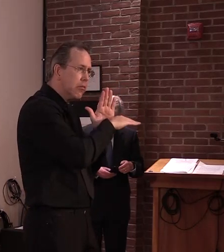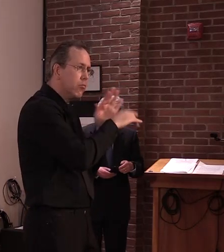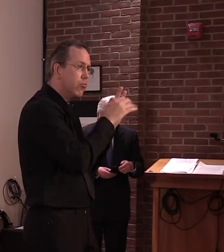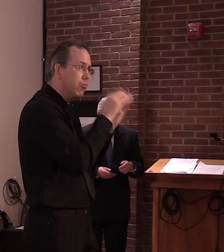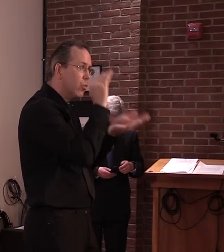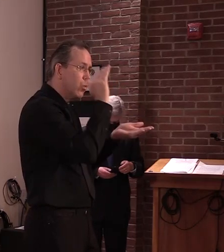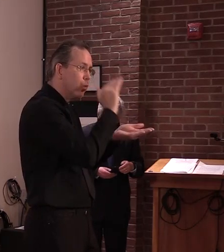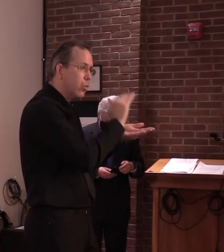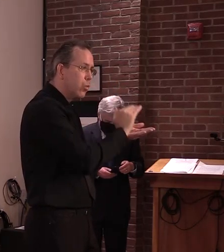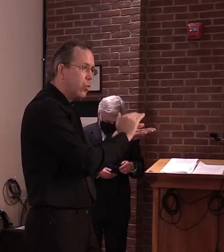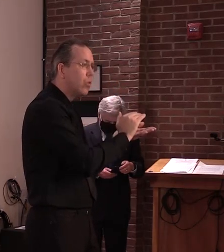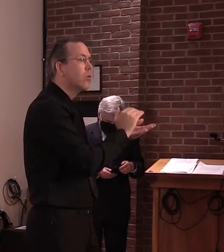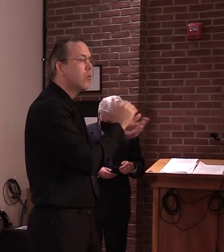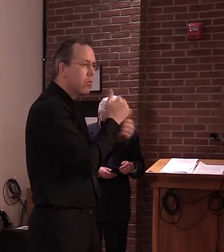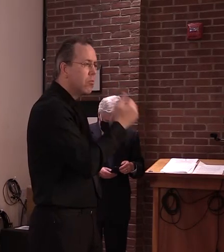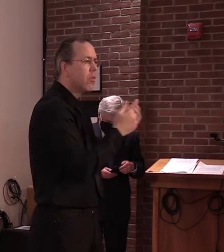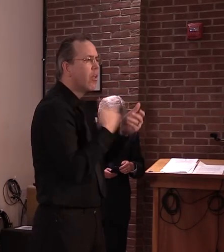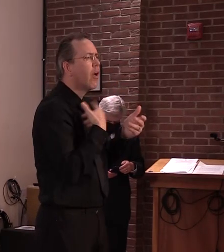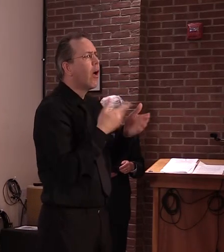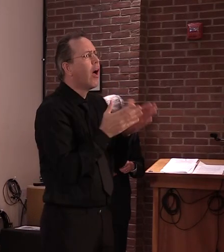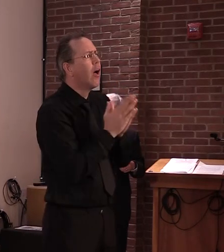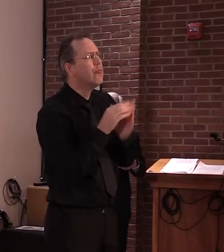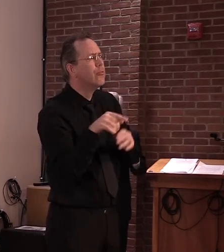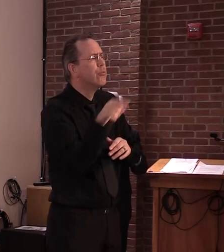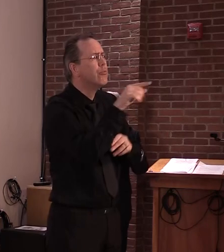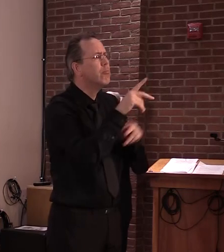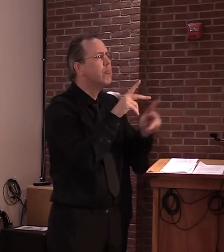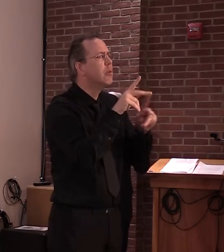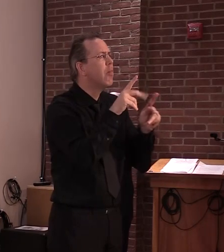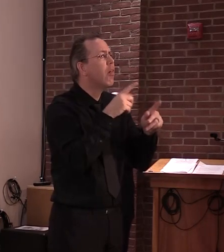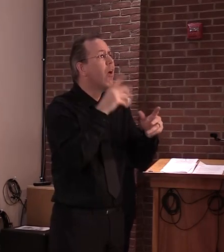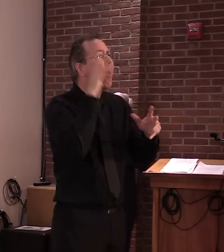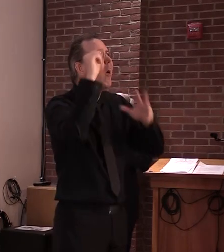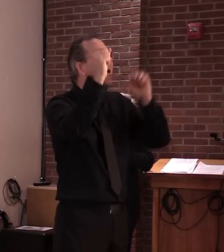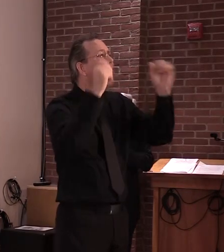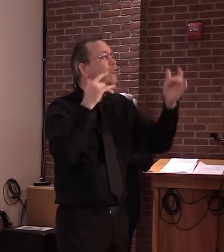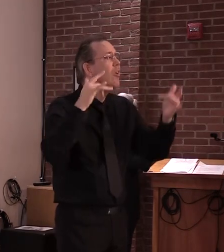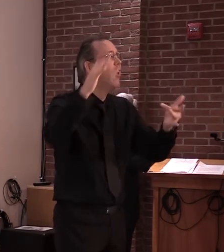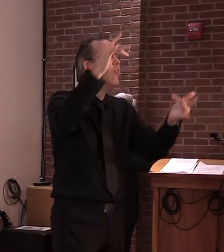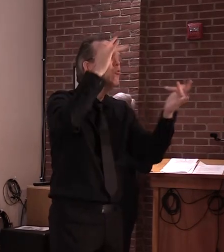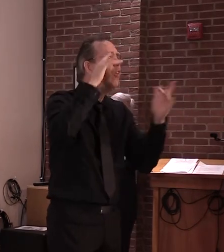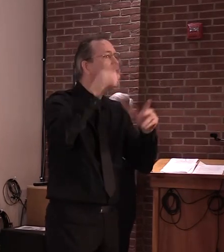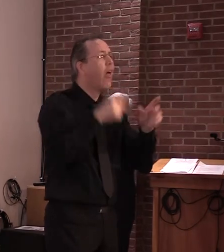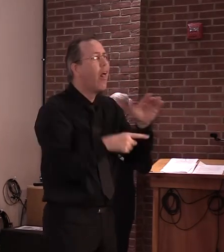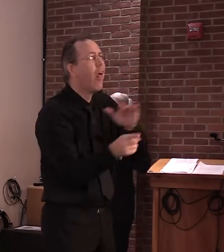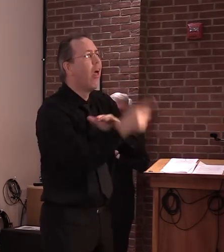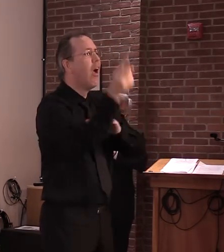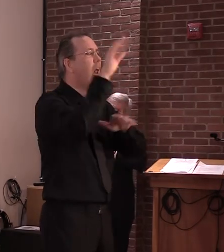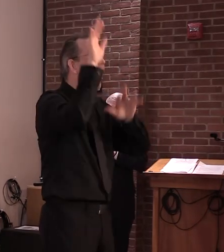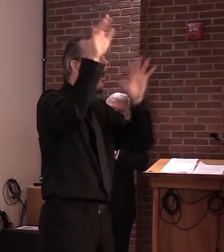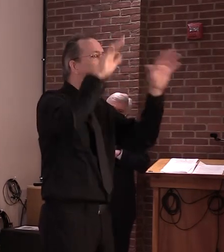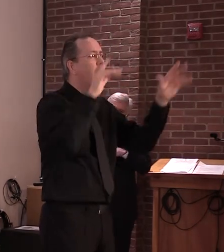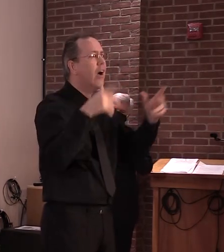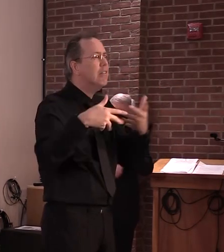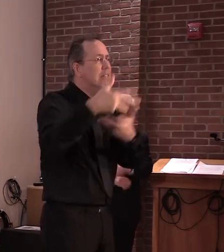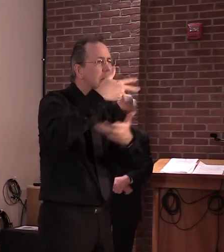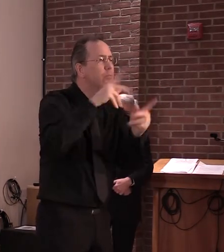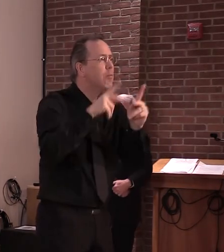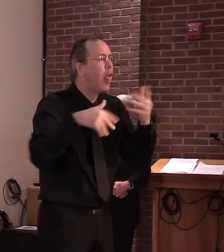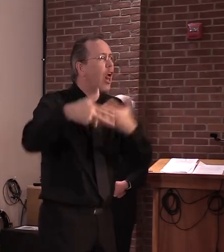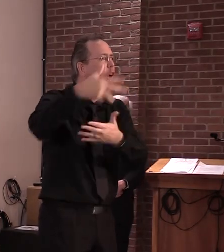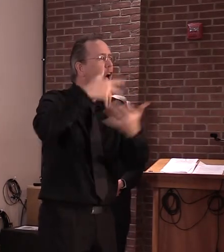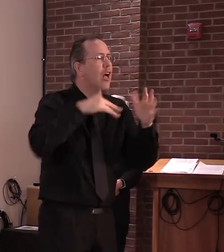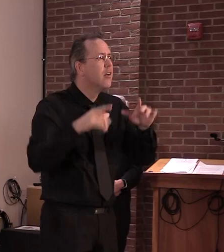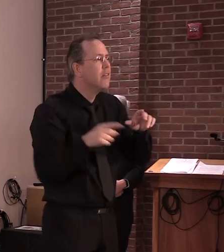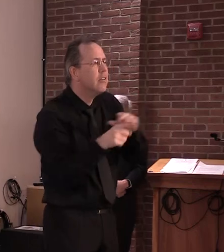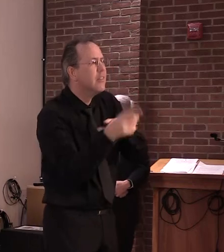interaction, making sure that we're social distancing and we're not getting into congregate settings